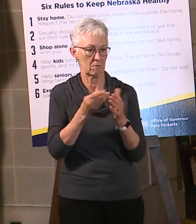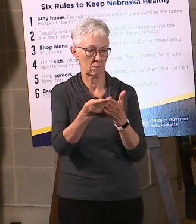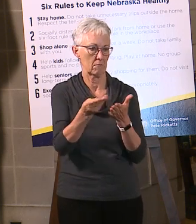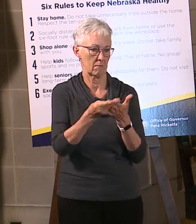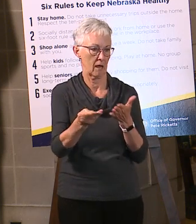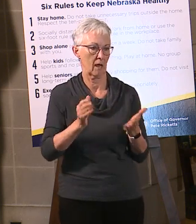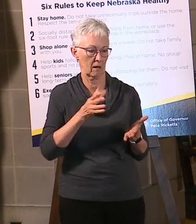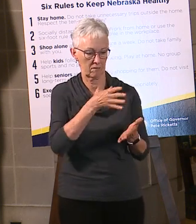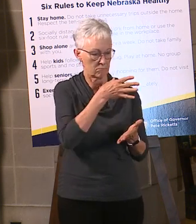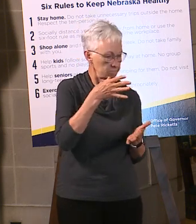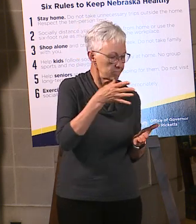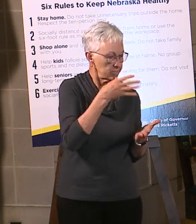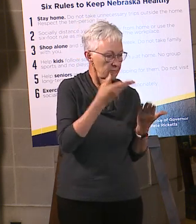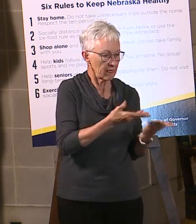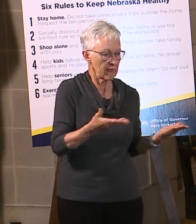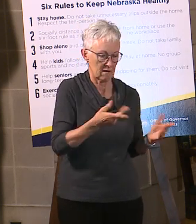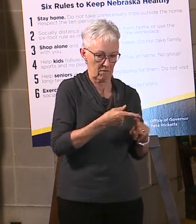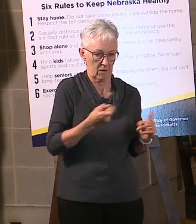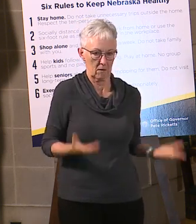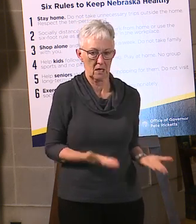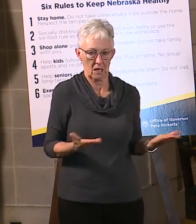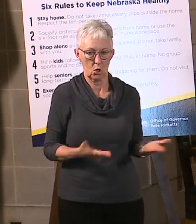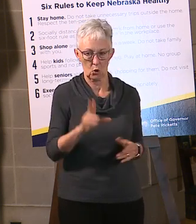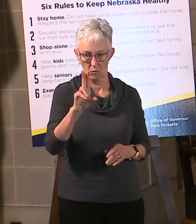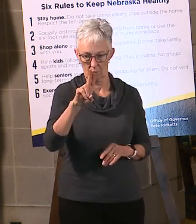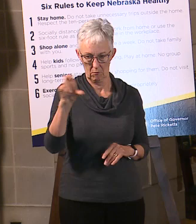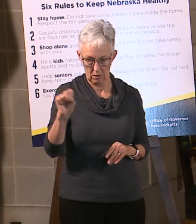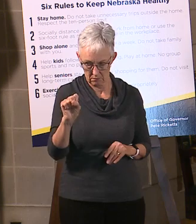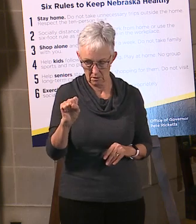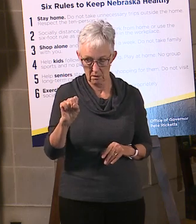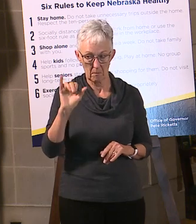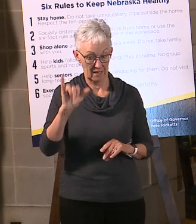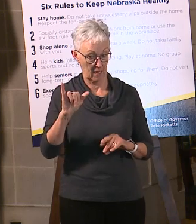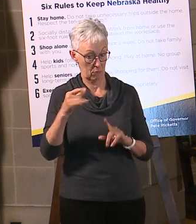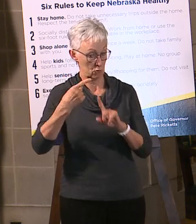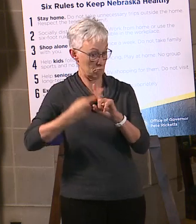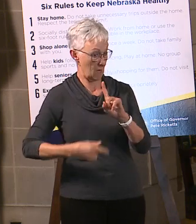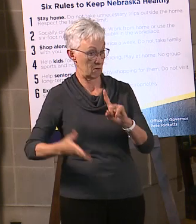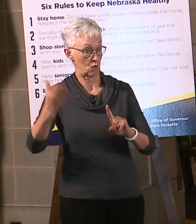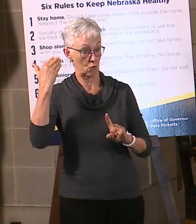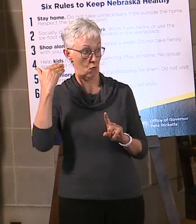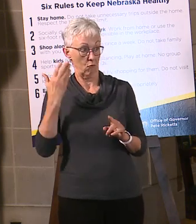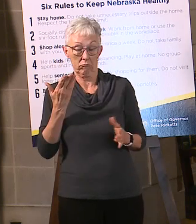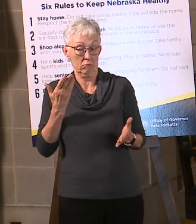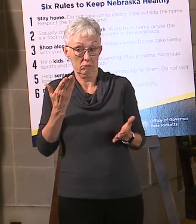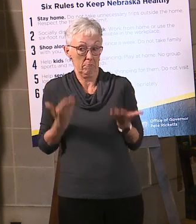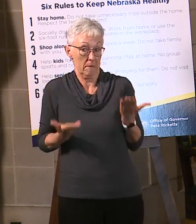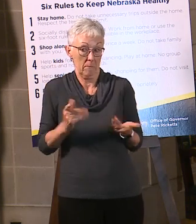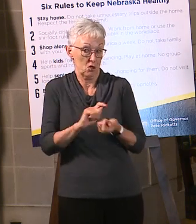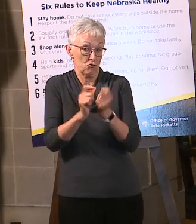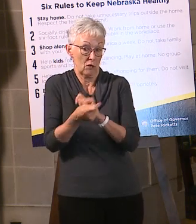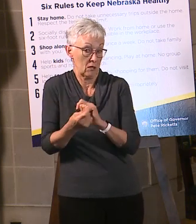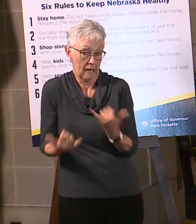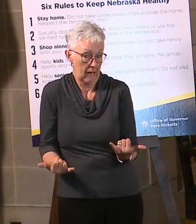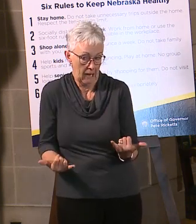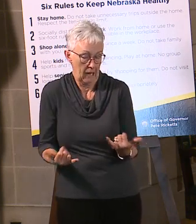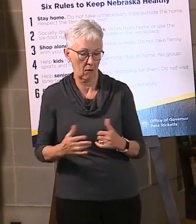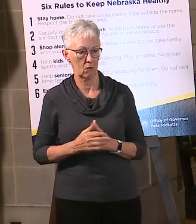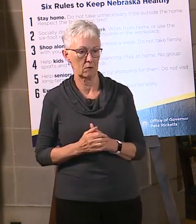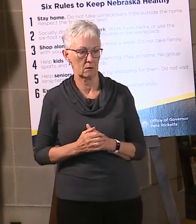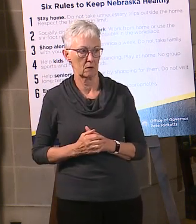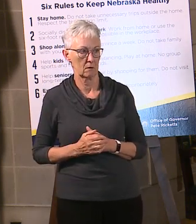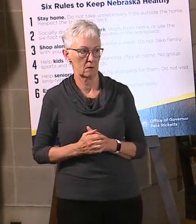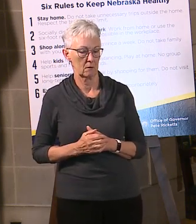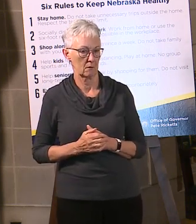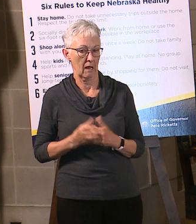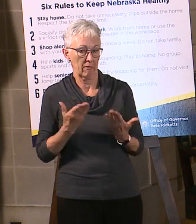from the United States. So now, granted, that was a month ago, things may have changed, and of course, things can change really quickly in this whole pandemic